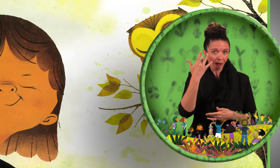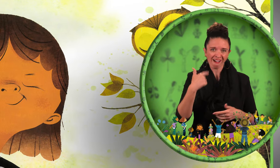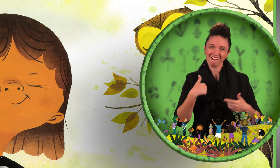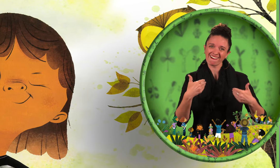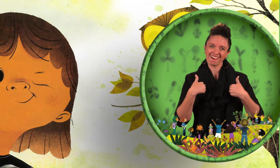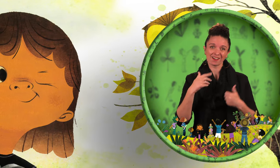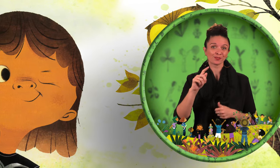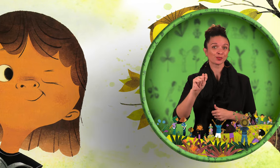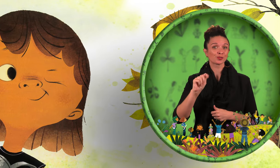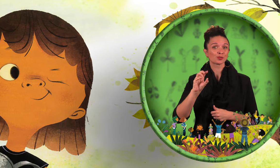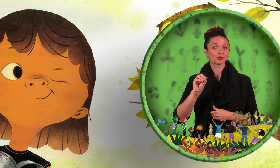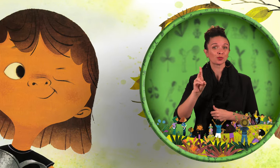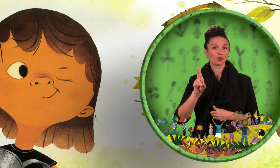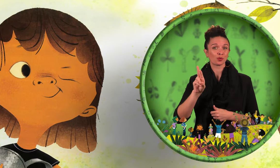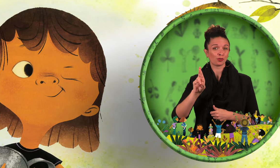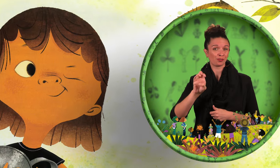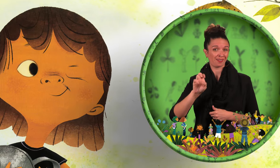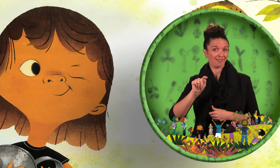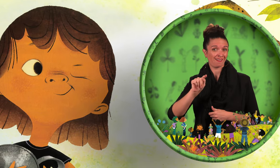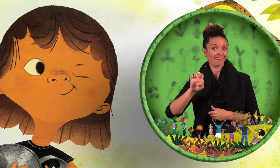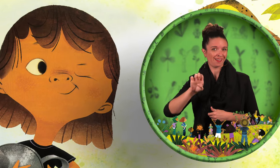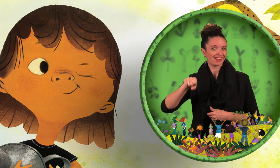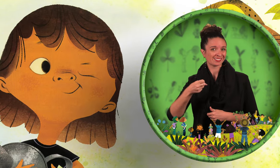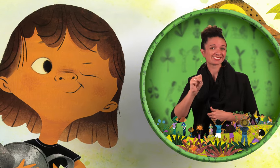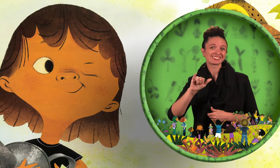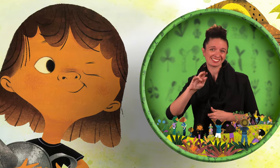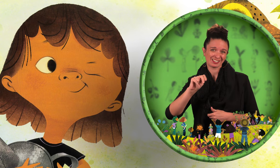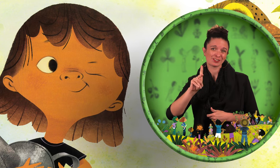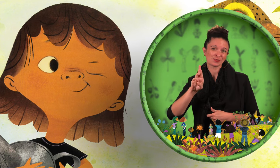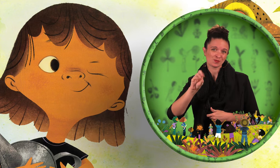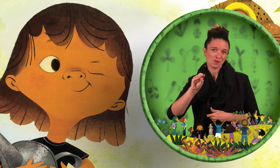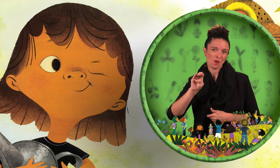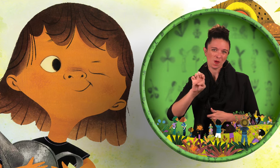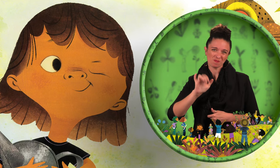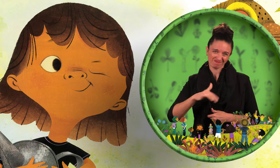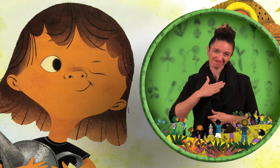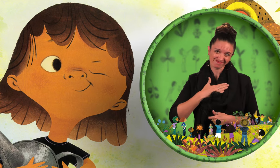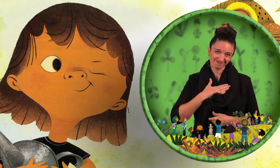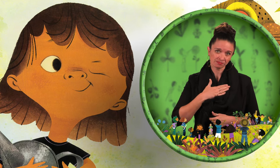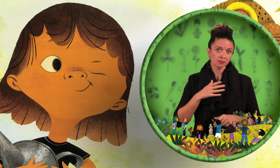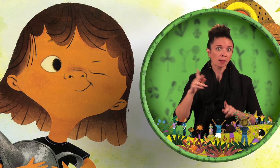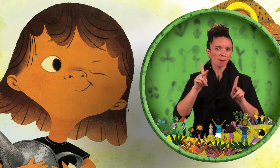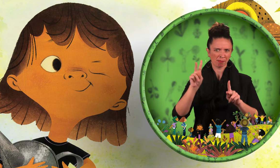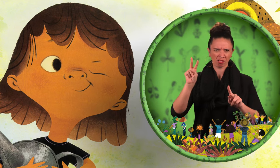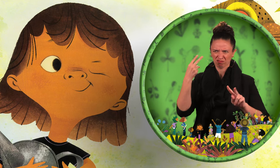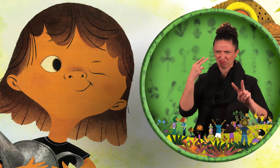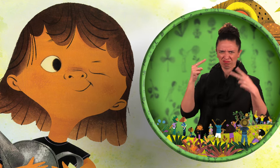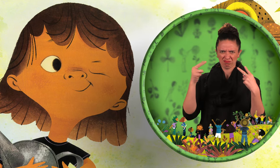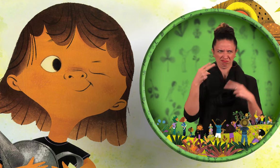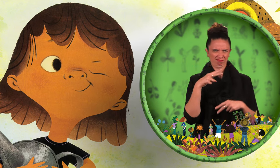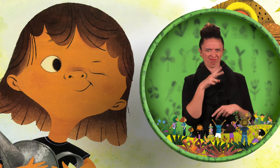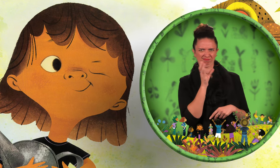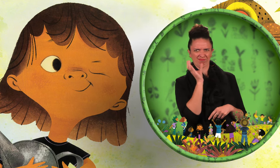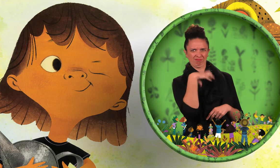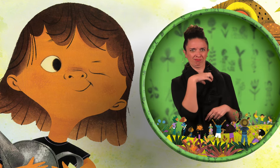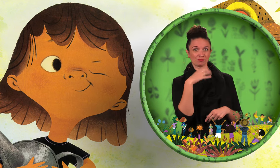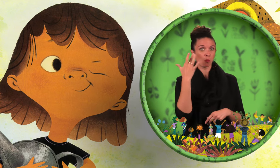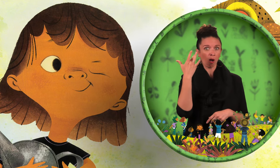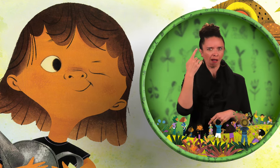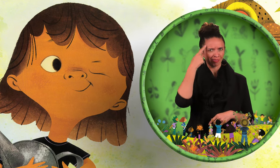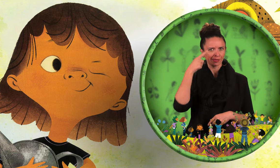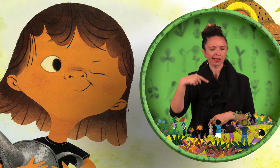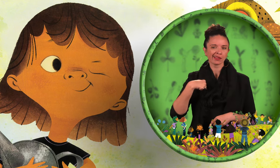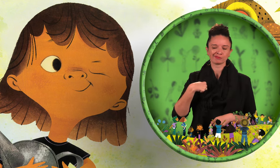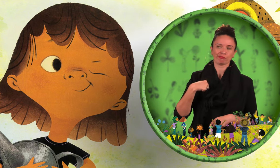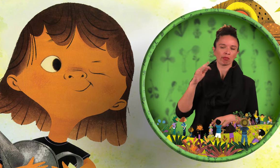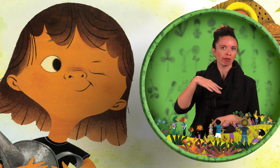can't control because I have Tourette's Syndrome. People may look at me funny because they think I am